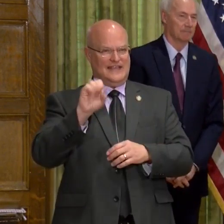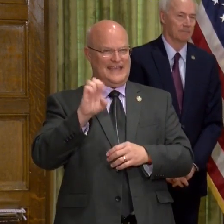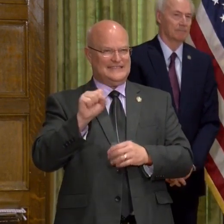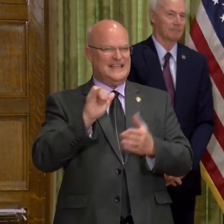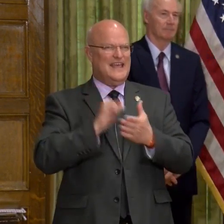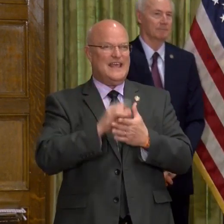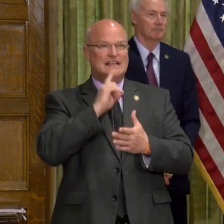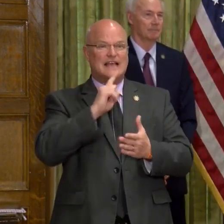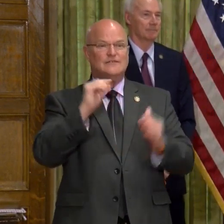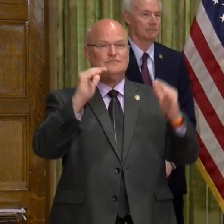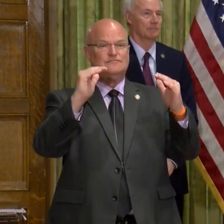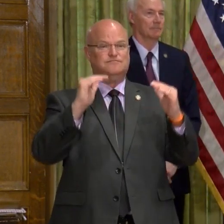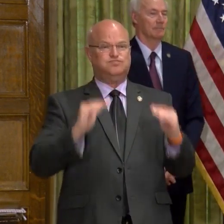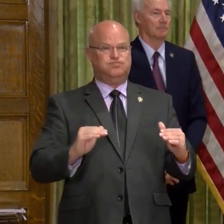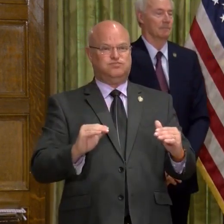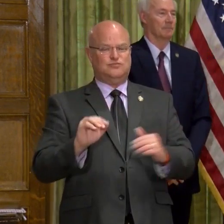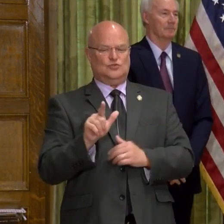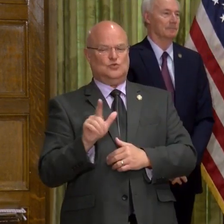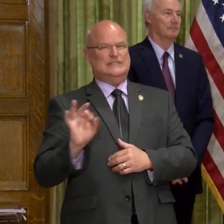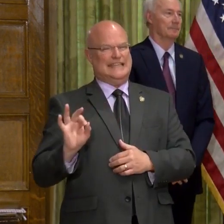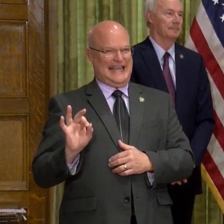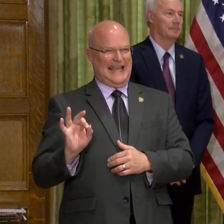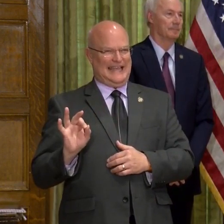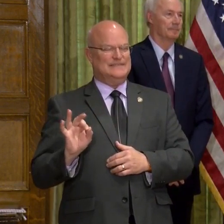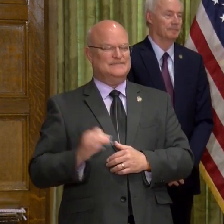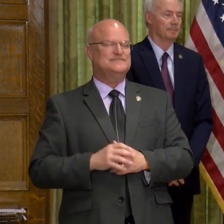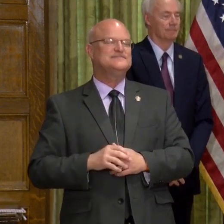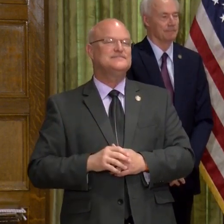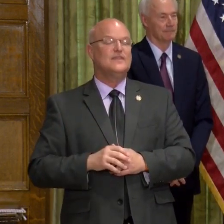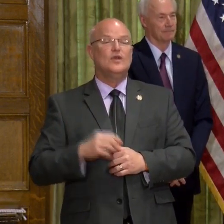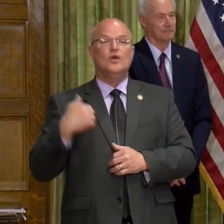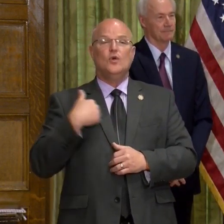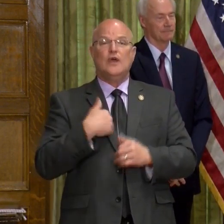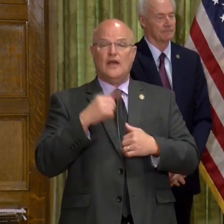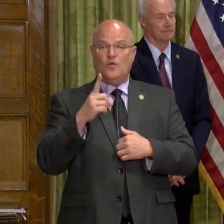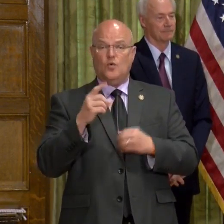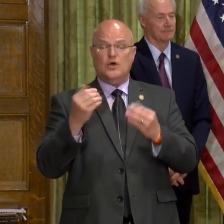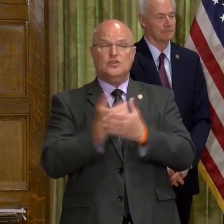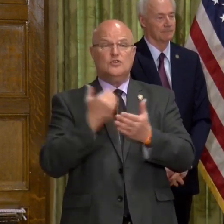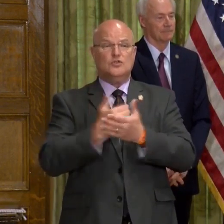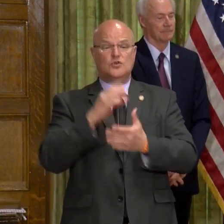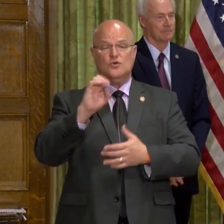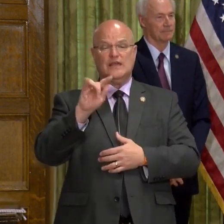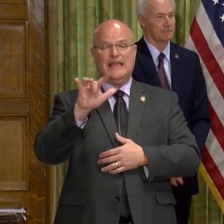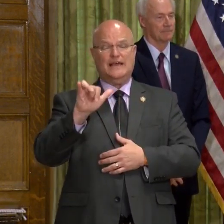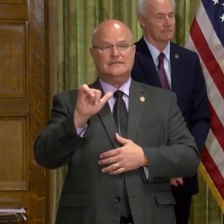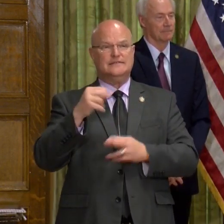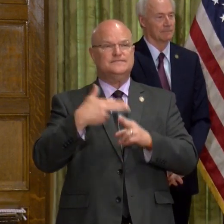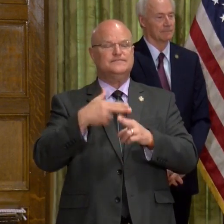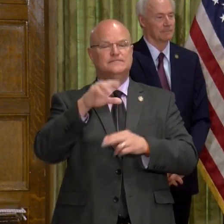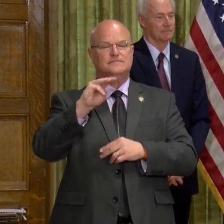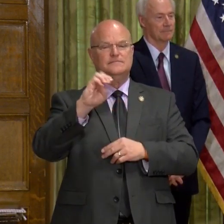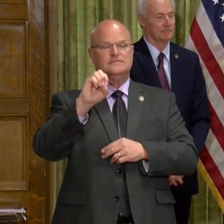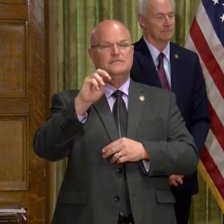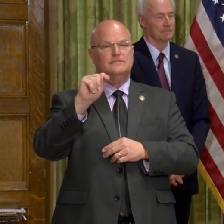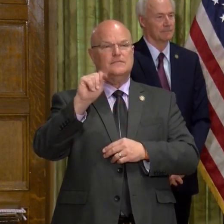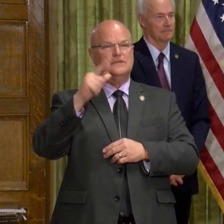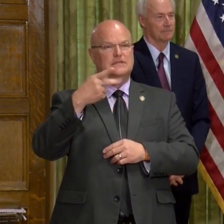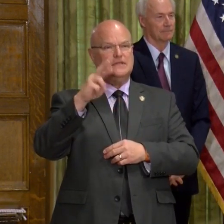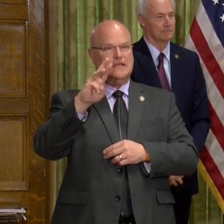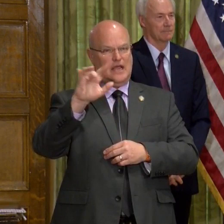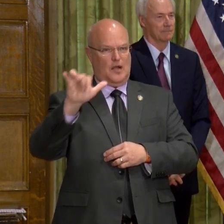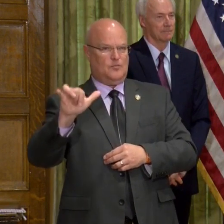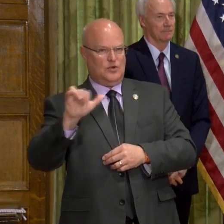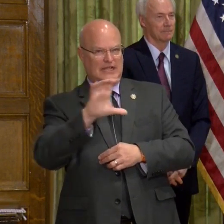That's actually a decrease of 29 from yesterday. We have one new county, Montgomery County. The Governor